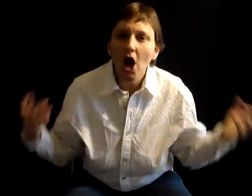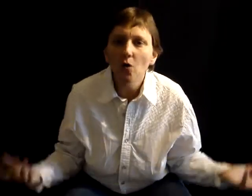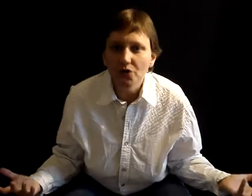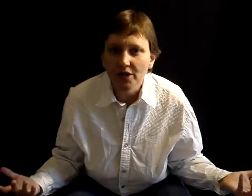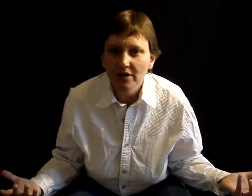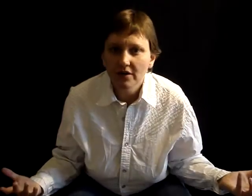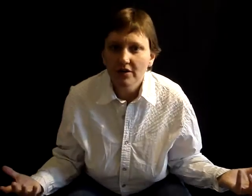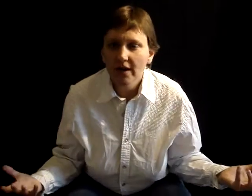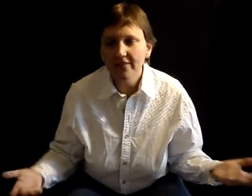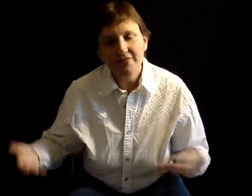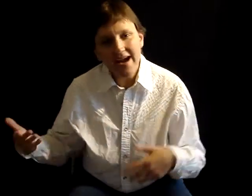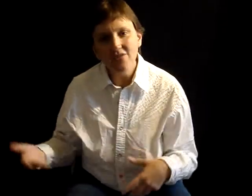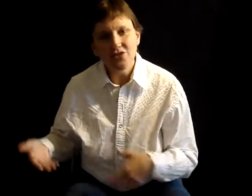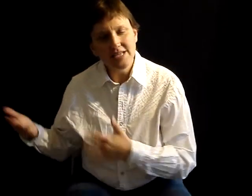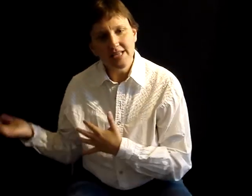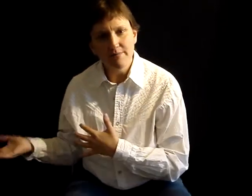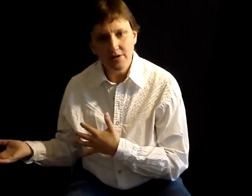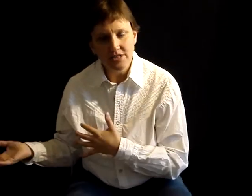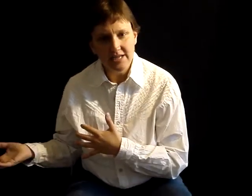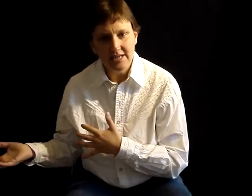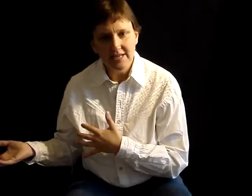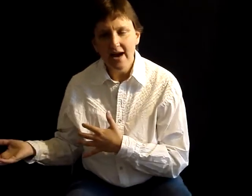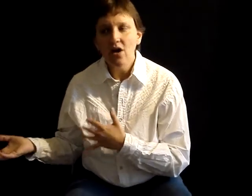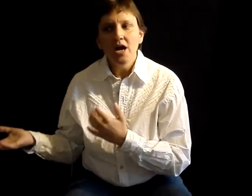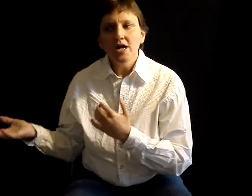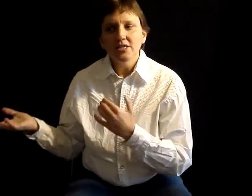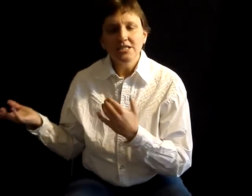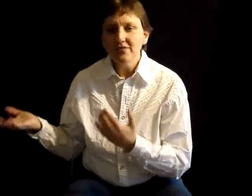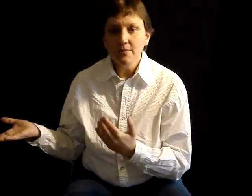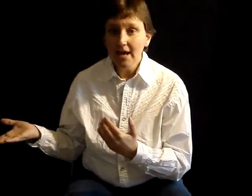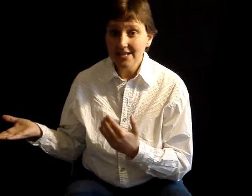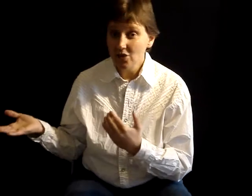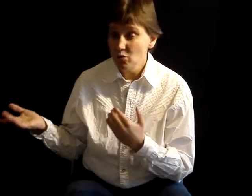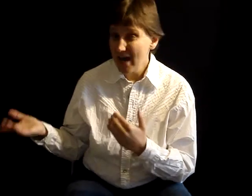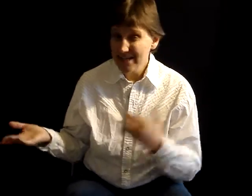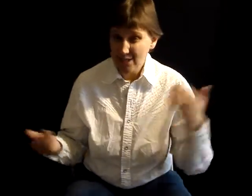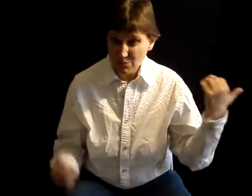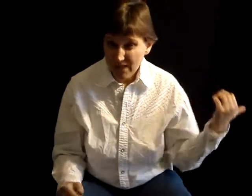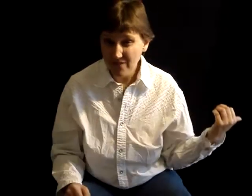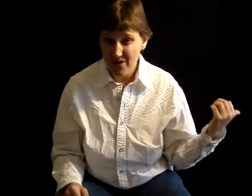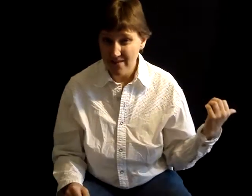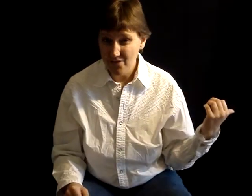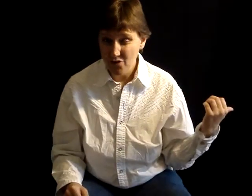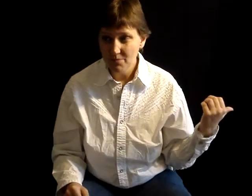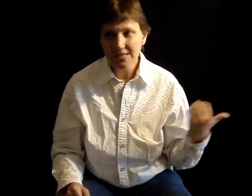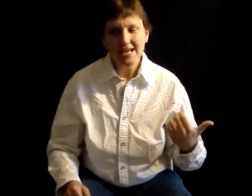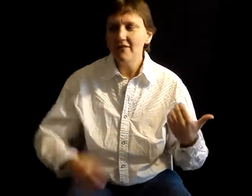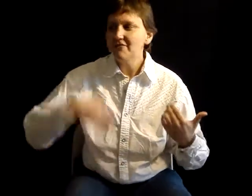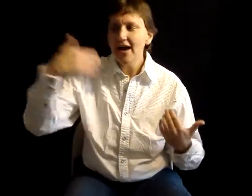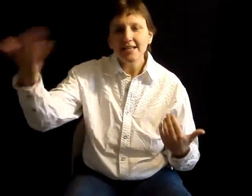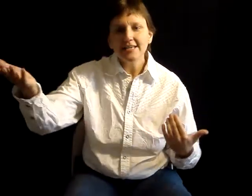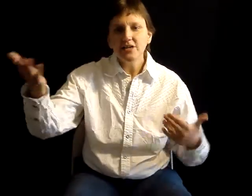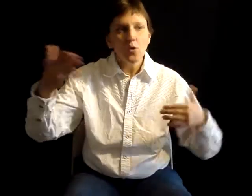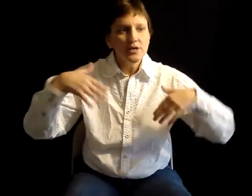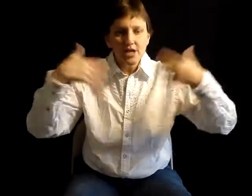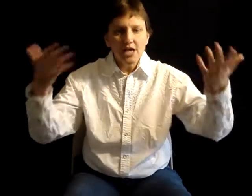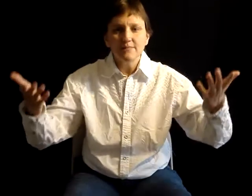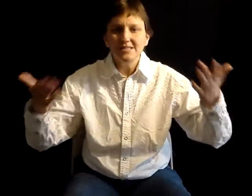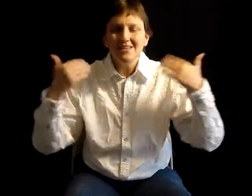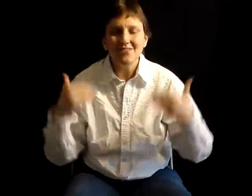owner. The founder is L.A. Bernstein. Now, Steven Lamont has no right to speak for I View It, but he's out filing court documents even